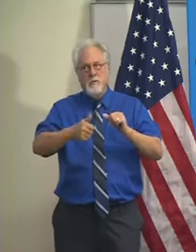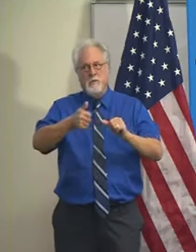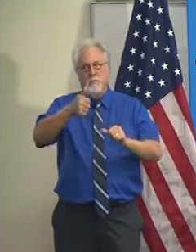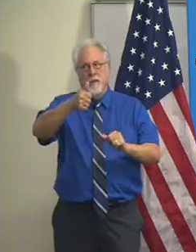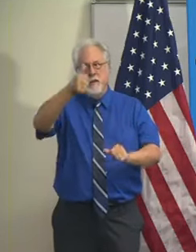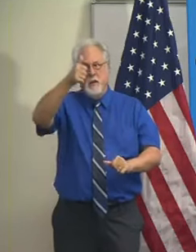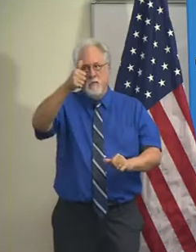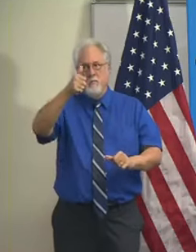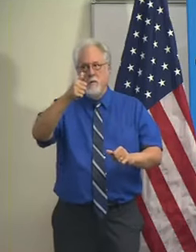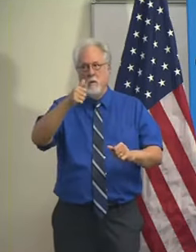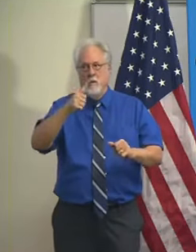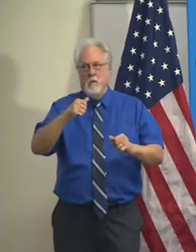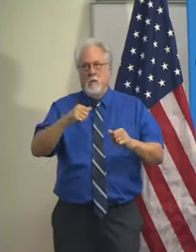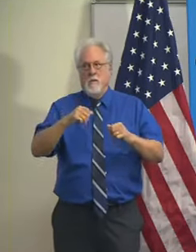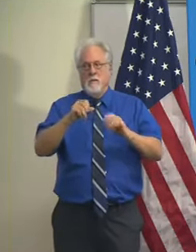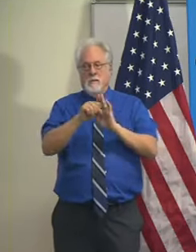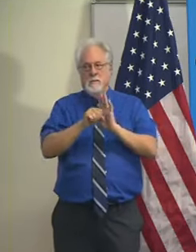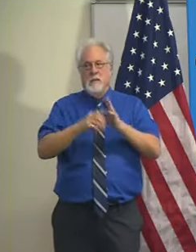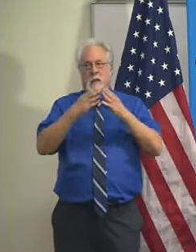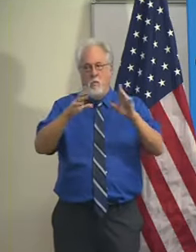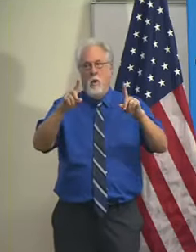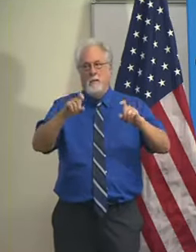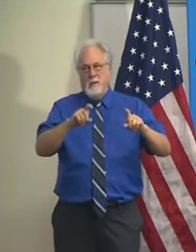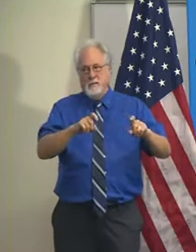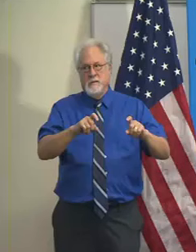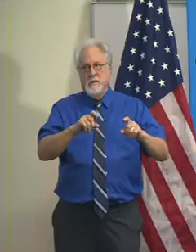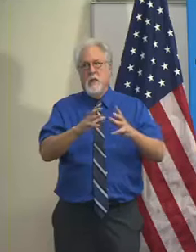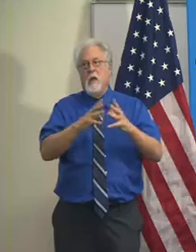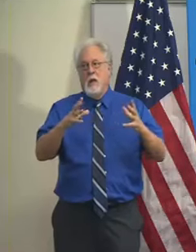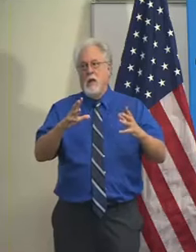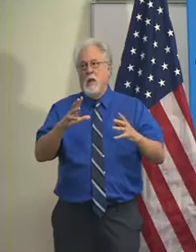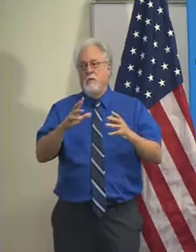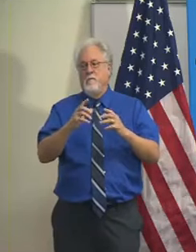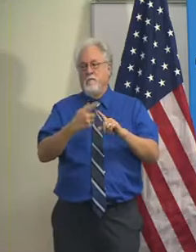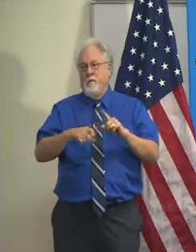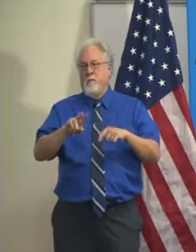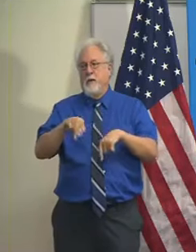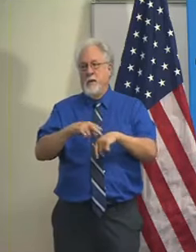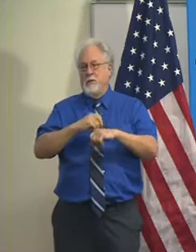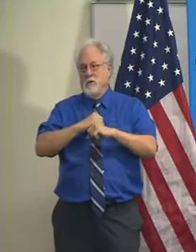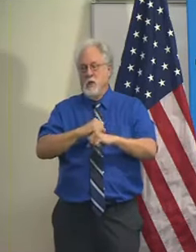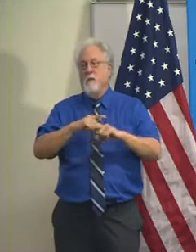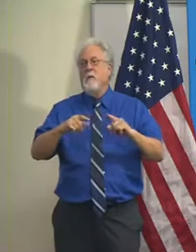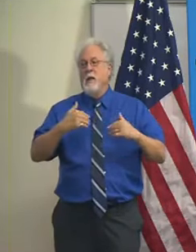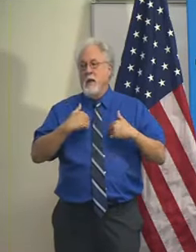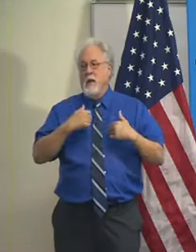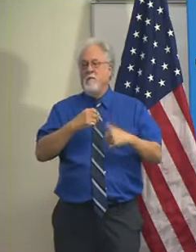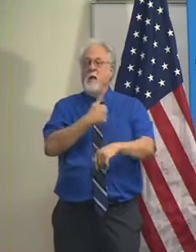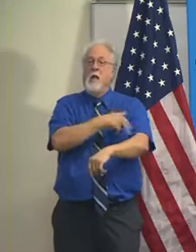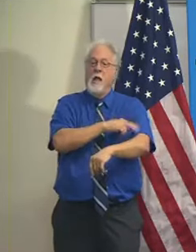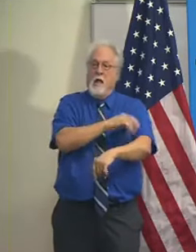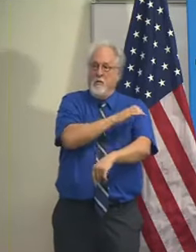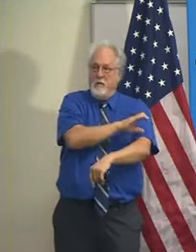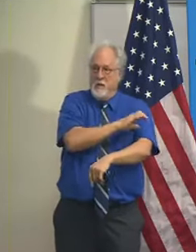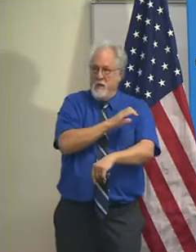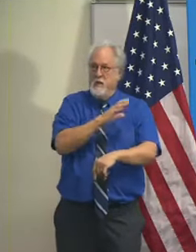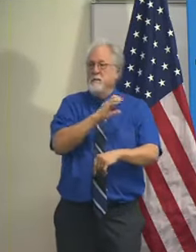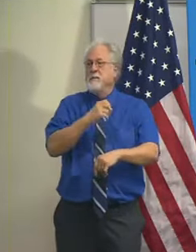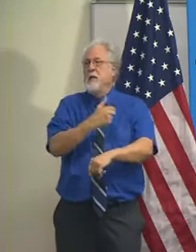We're back out with statewide testing, a lot of it done by the National Guard, but we have health clinics and